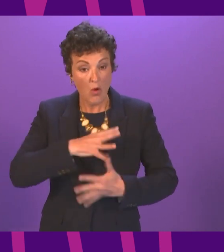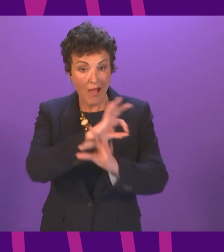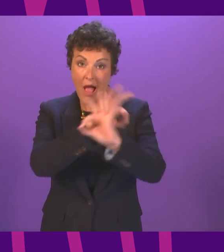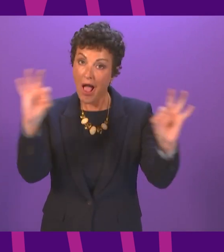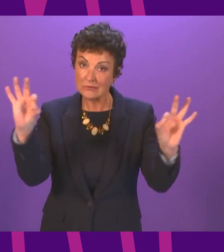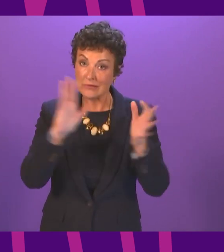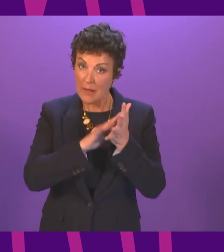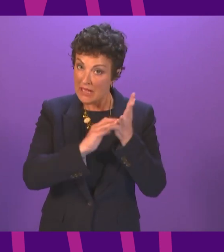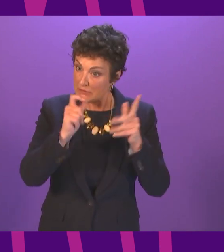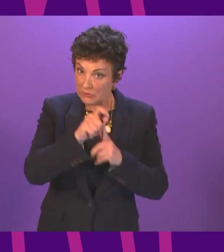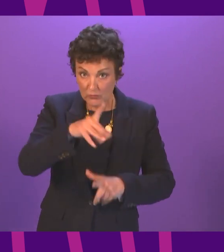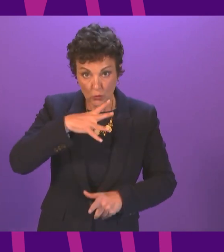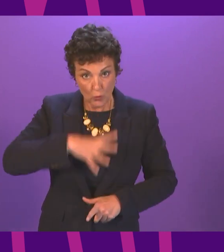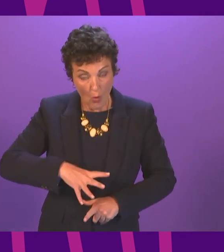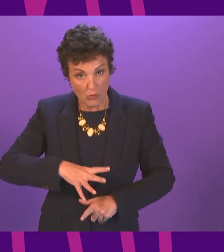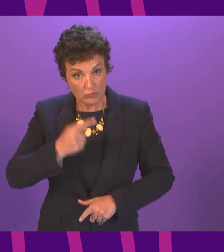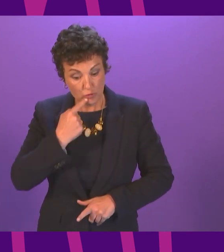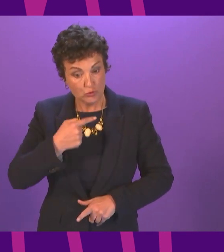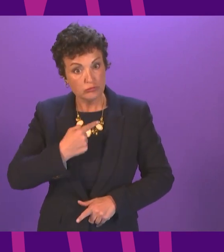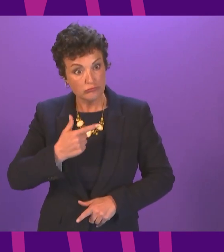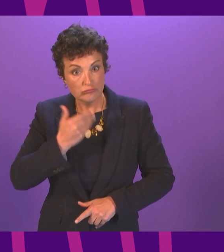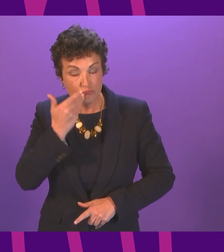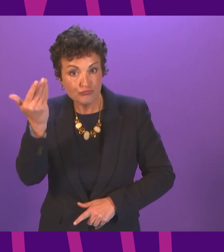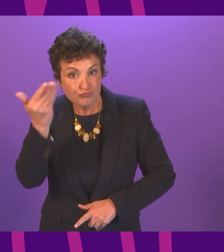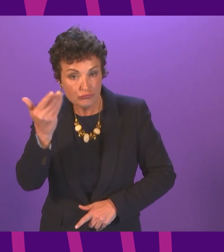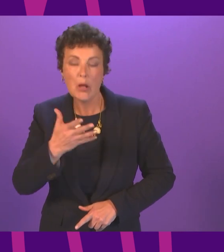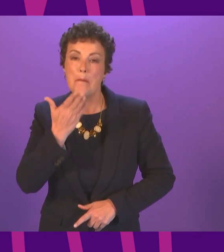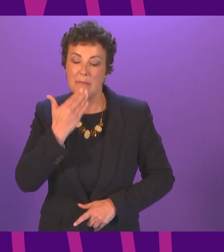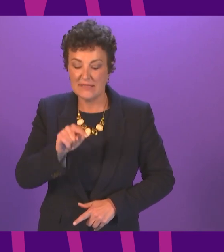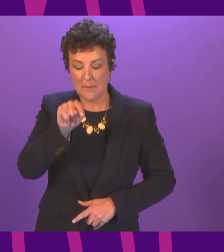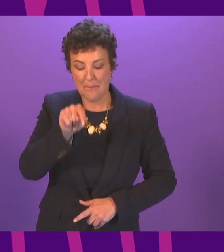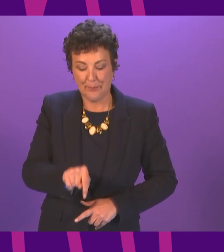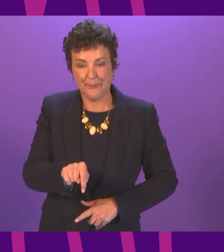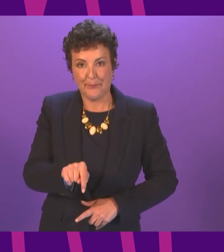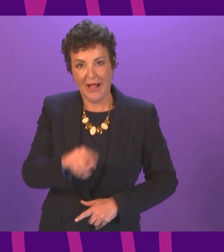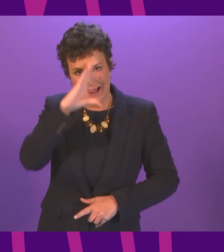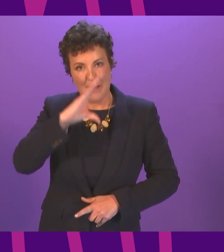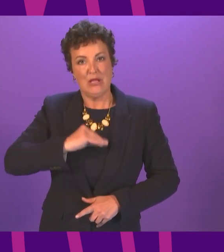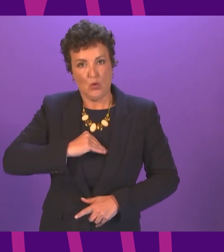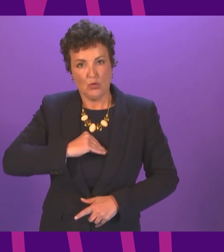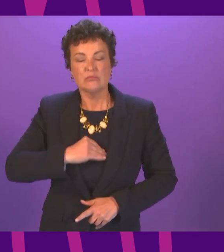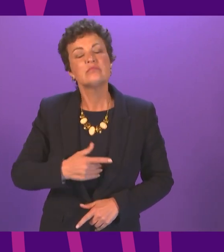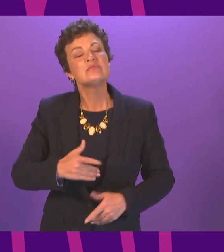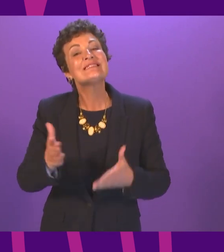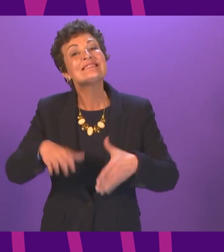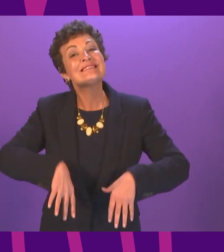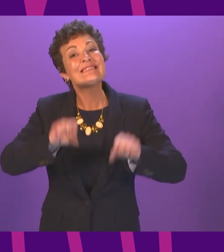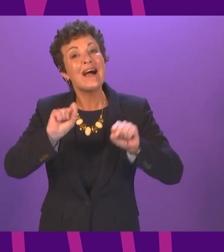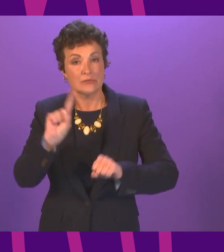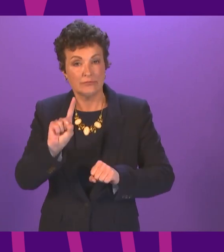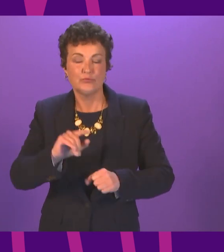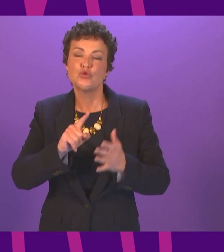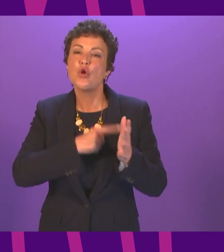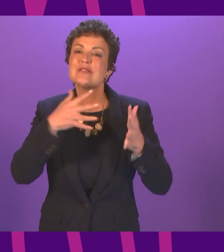who wish to speak in the debate to press their request to speak buttons now. I call on John Swinney, Cabinet